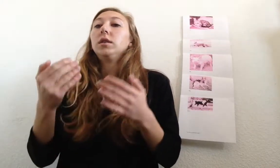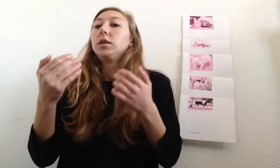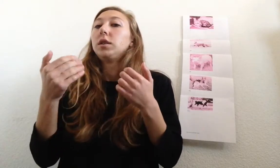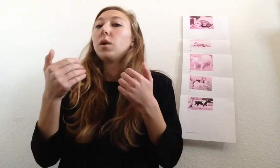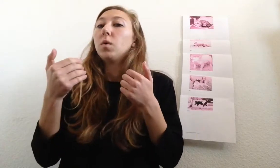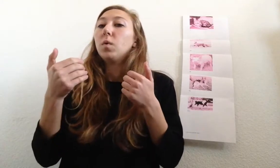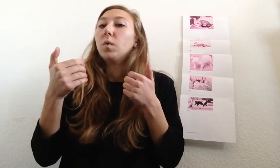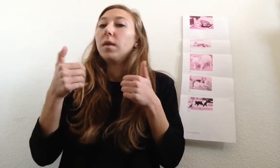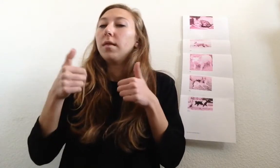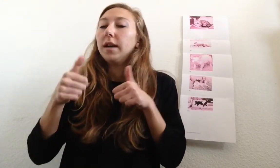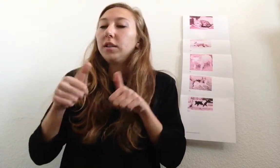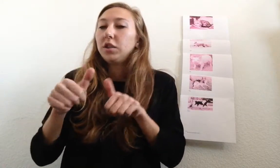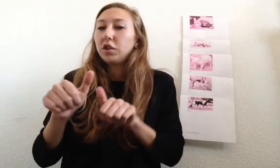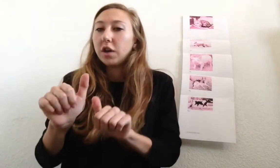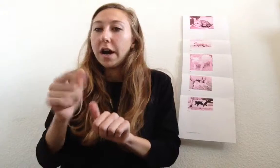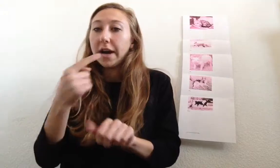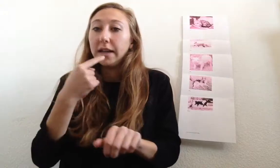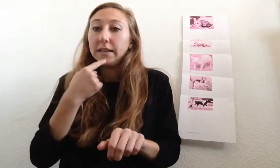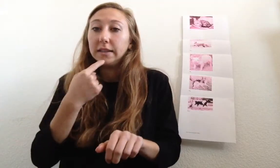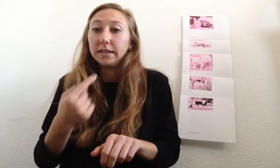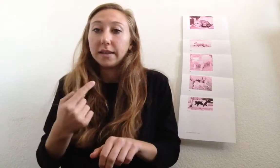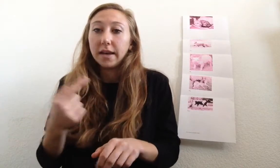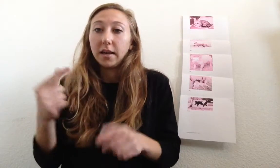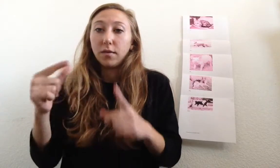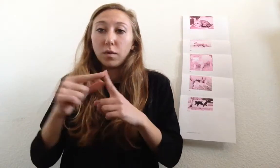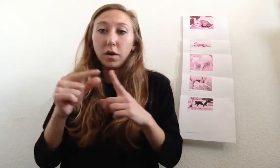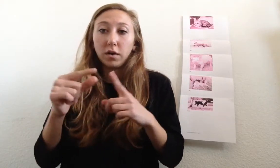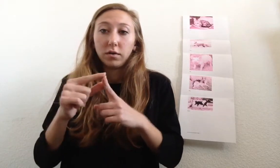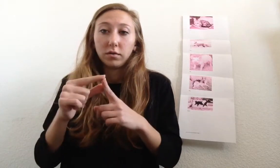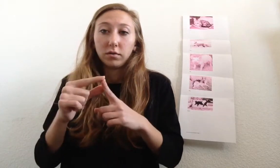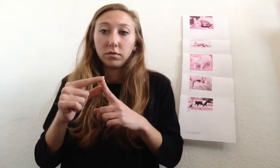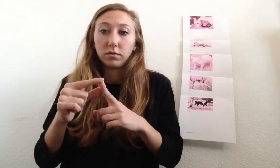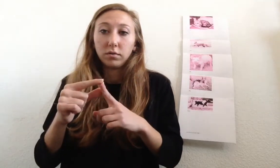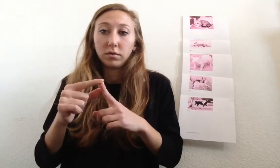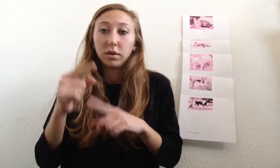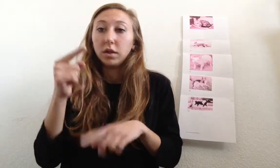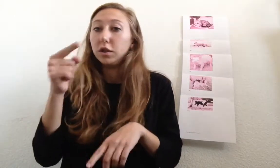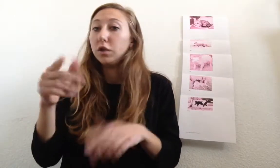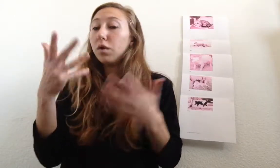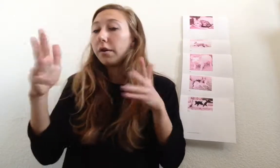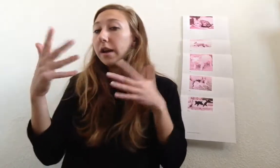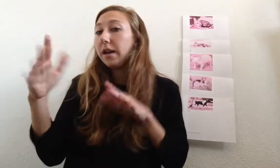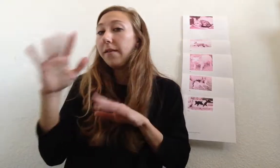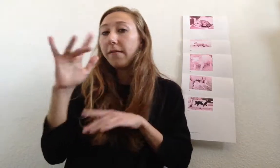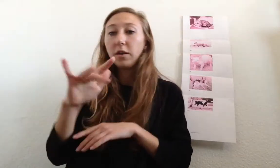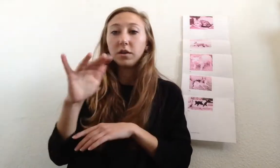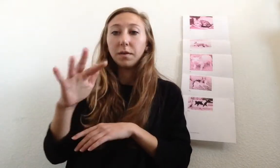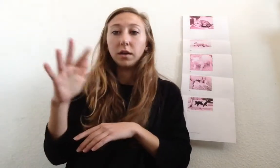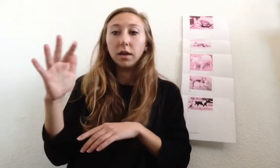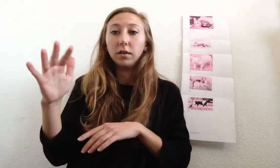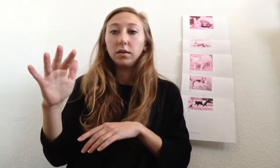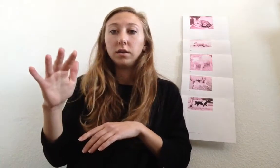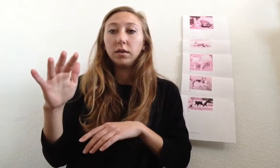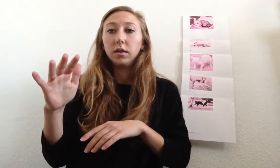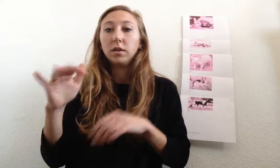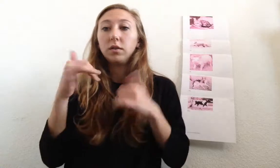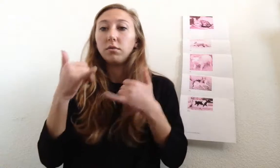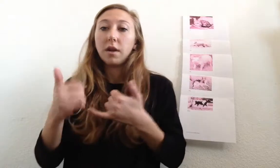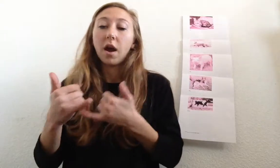So, let's try and say the word because you already fingerspelled it. So, now